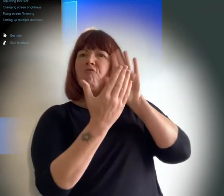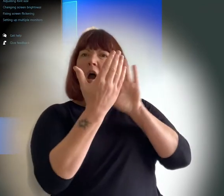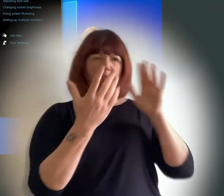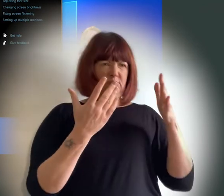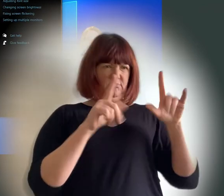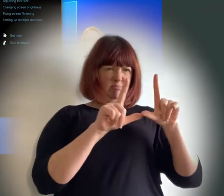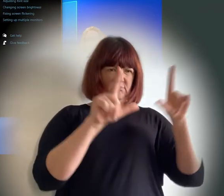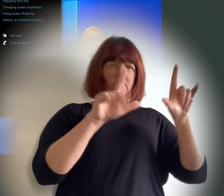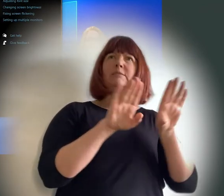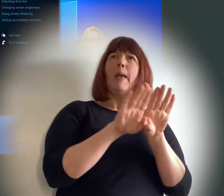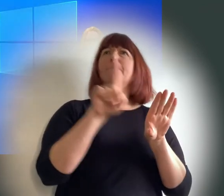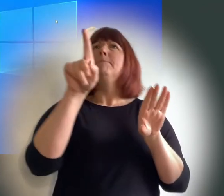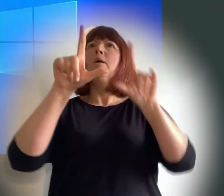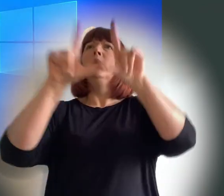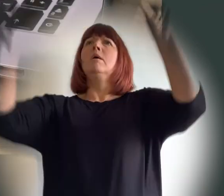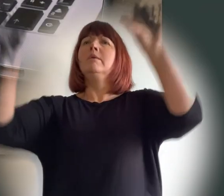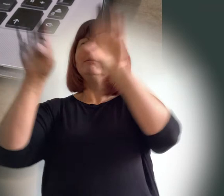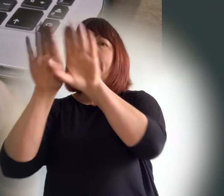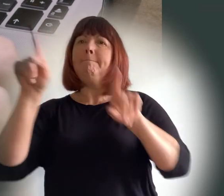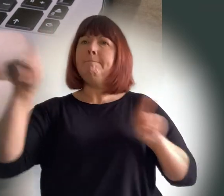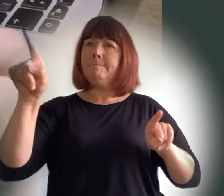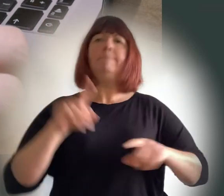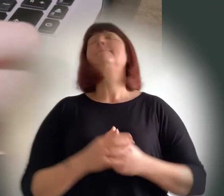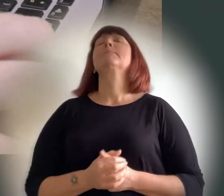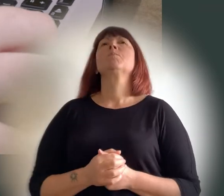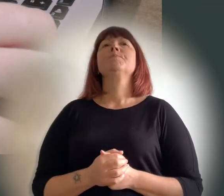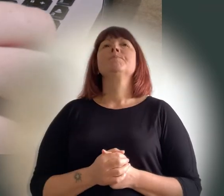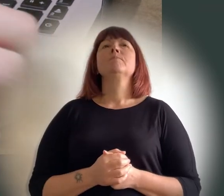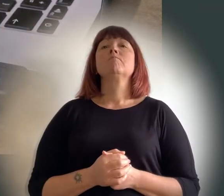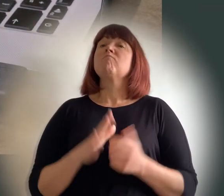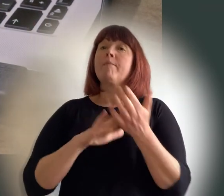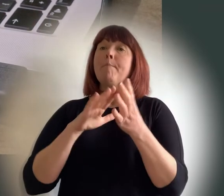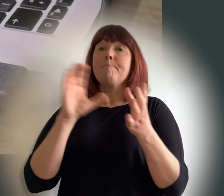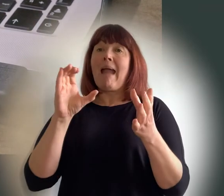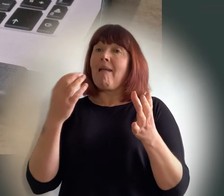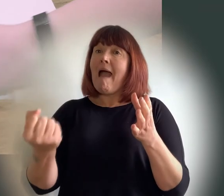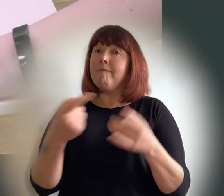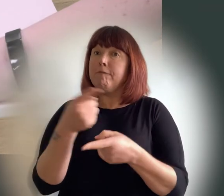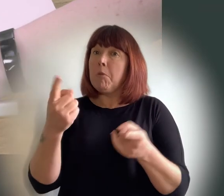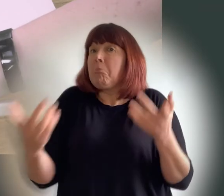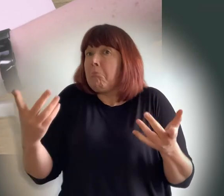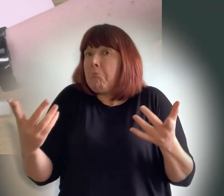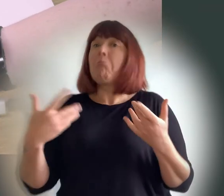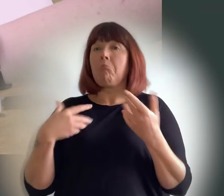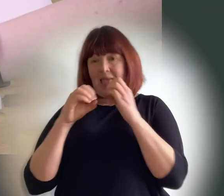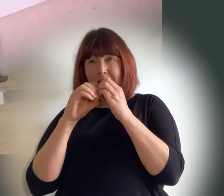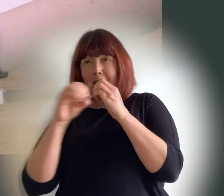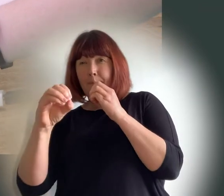desktop appears on both Mac users can use a similar cable although you may need an adapter to convert to HDMI